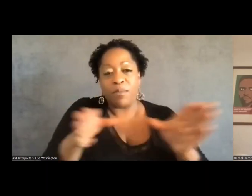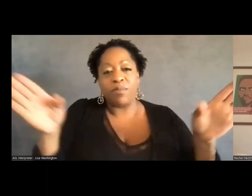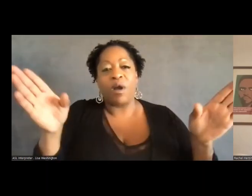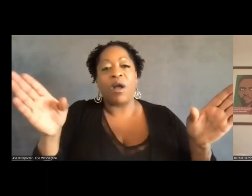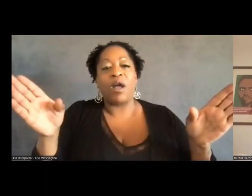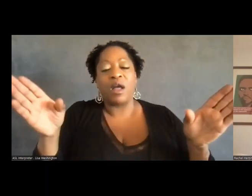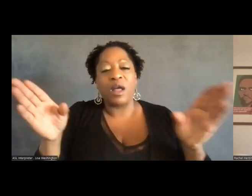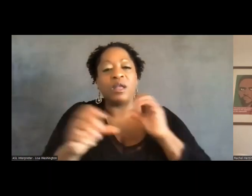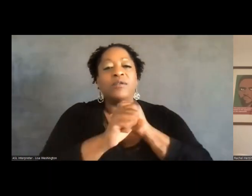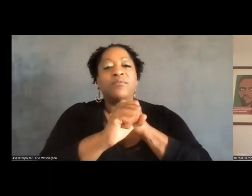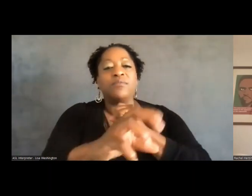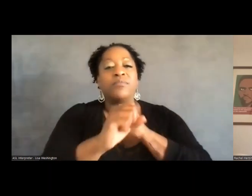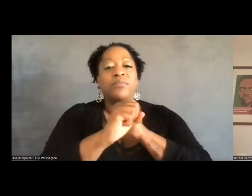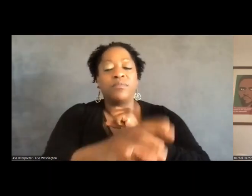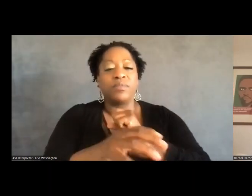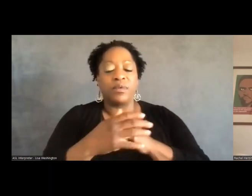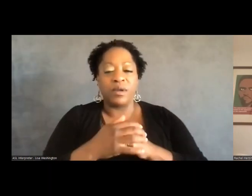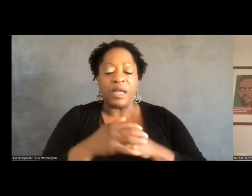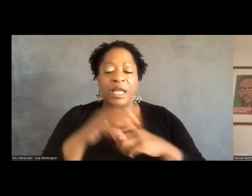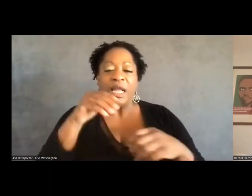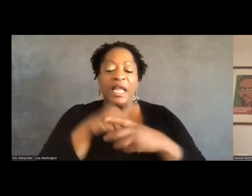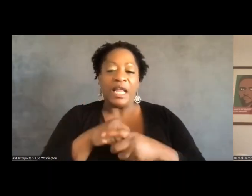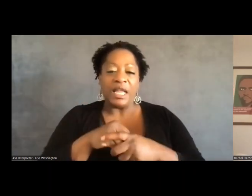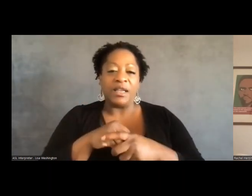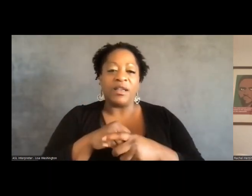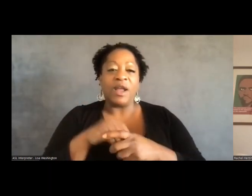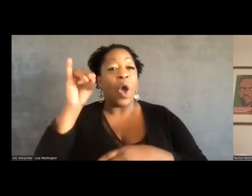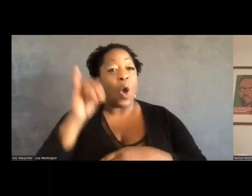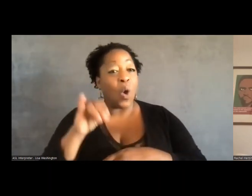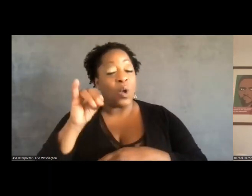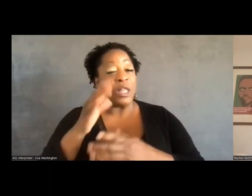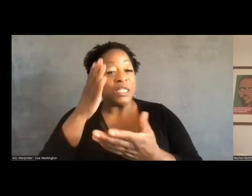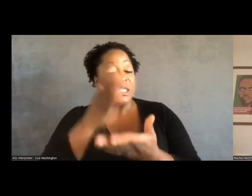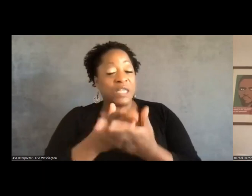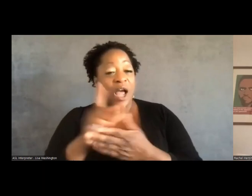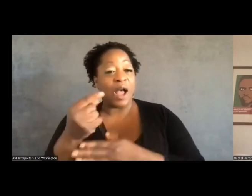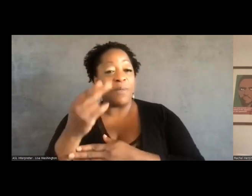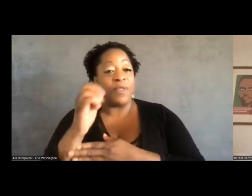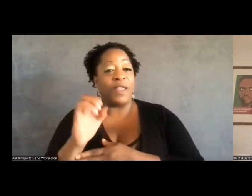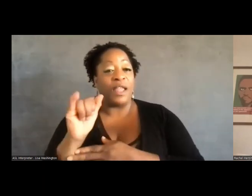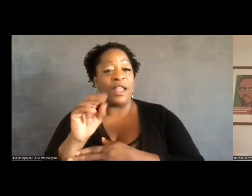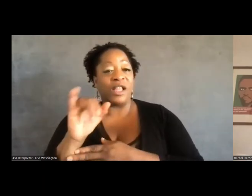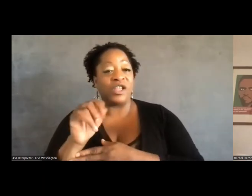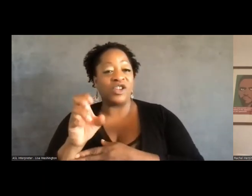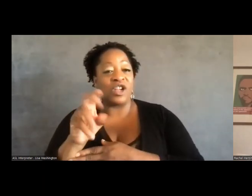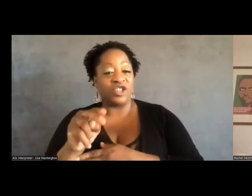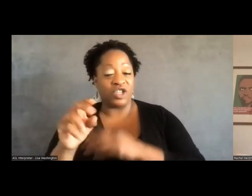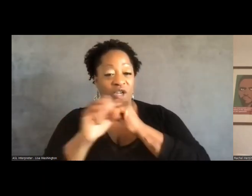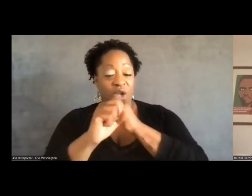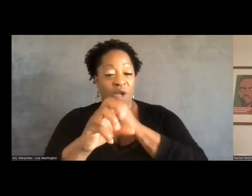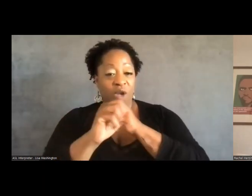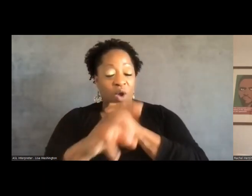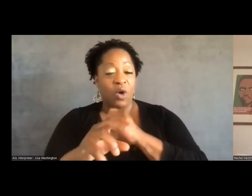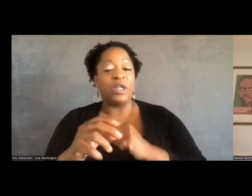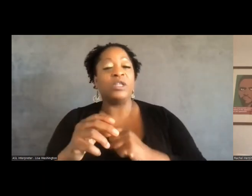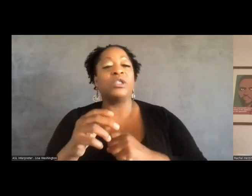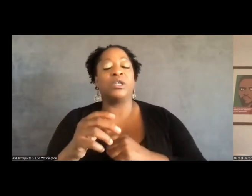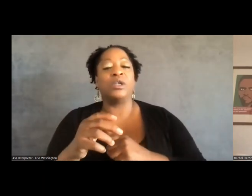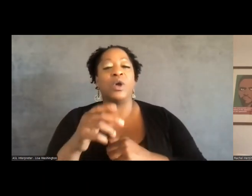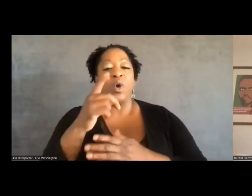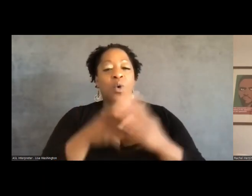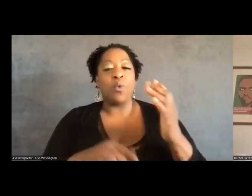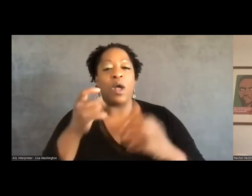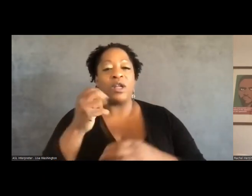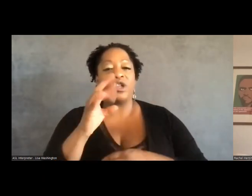in the case of the stop the injunctions coalition, exactly what Sharlyn was just talking about was really crucial for us.